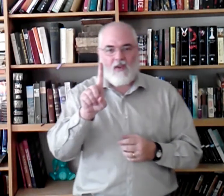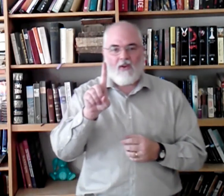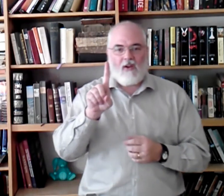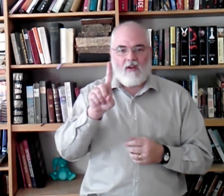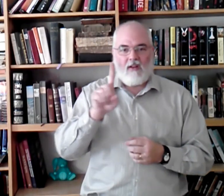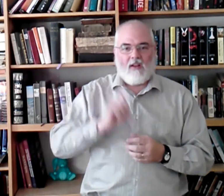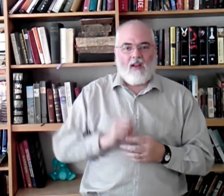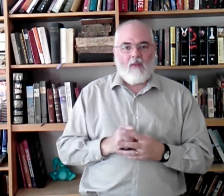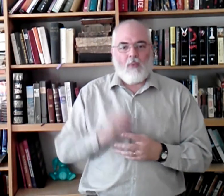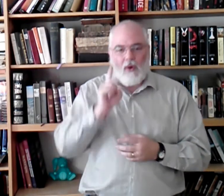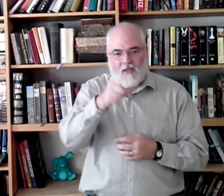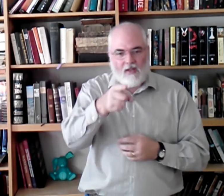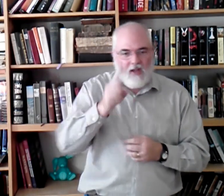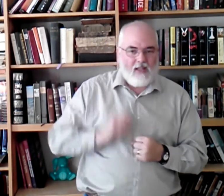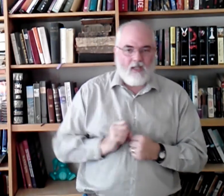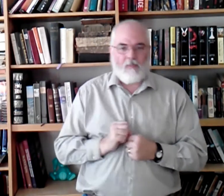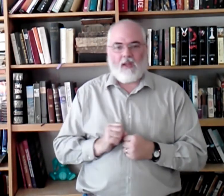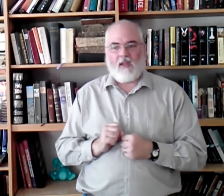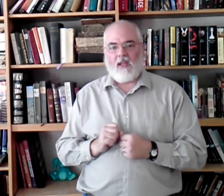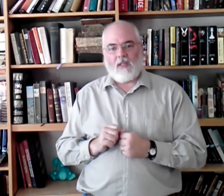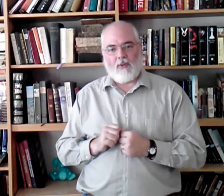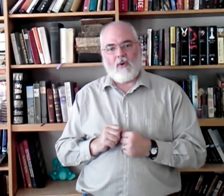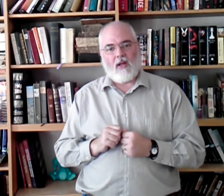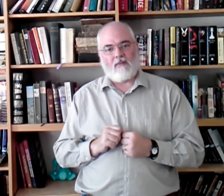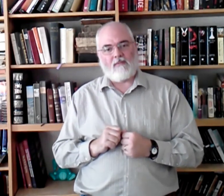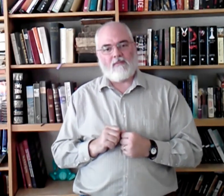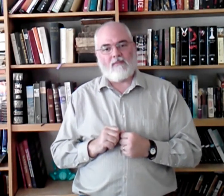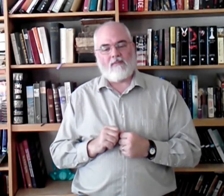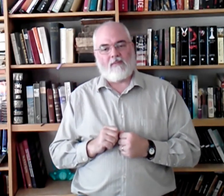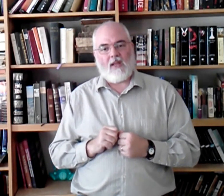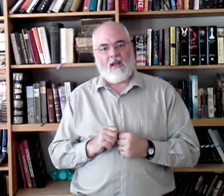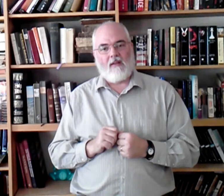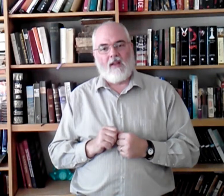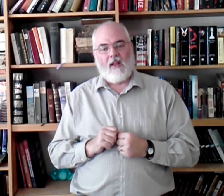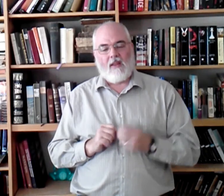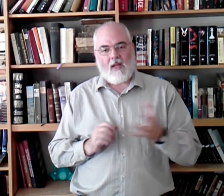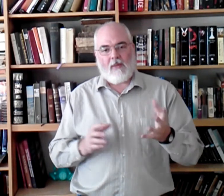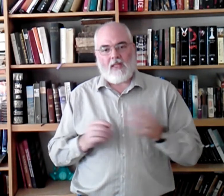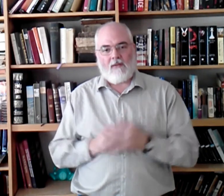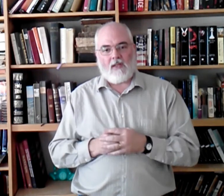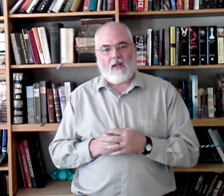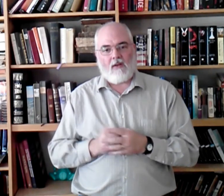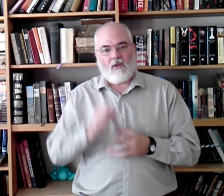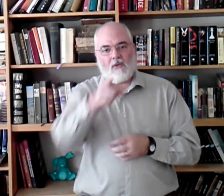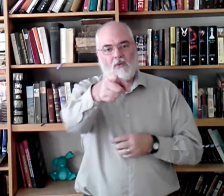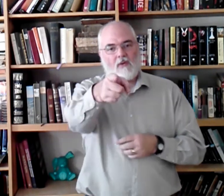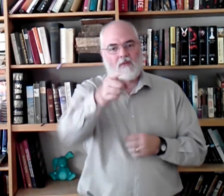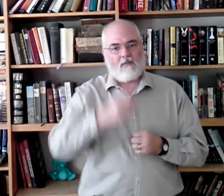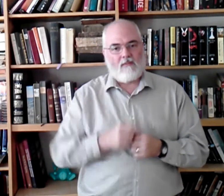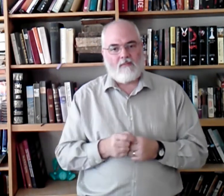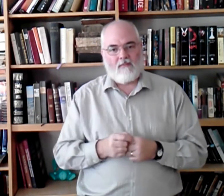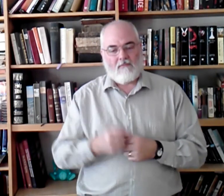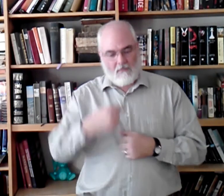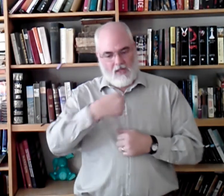finger, pointed at something, is a pronoun. Okay? Think about that for a second. You, me,